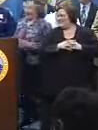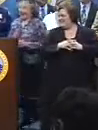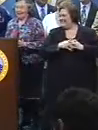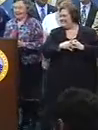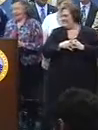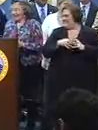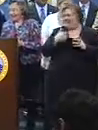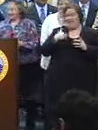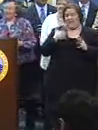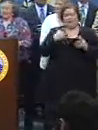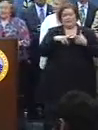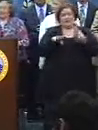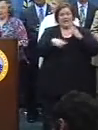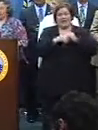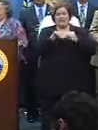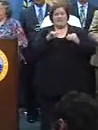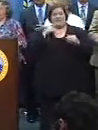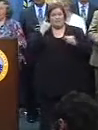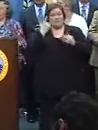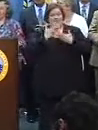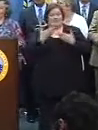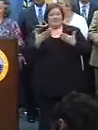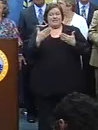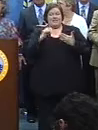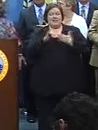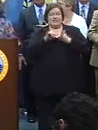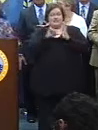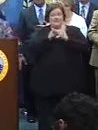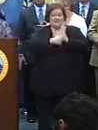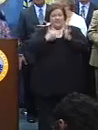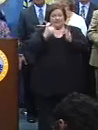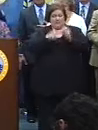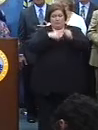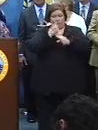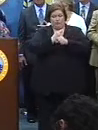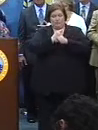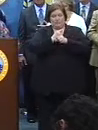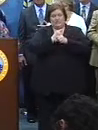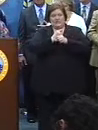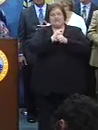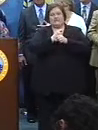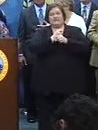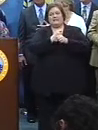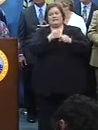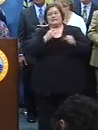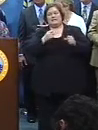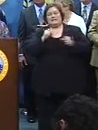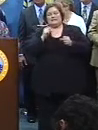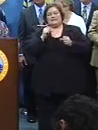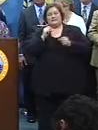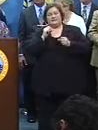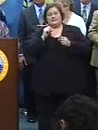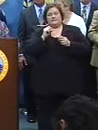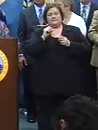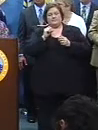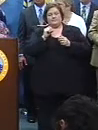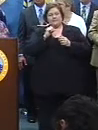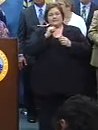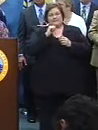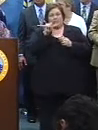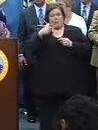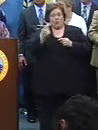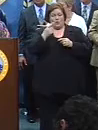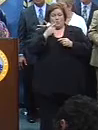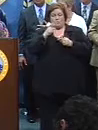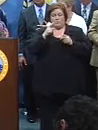I'd like to add to that because the one thing that was emphasized this year, which was very overdue, were not so much who